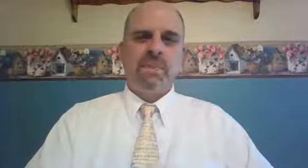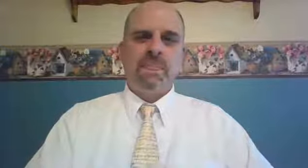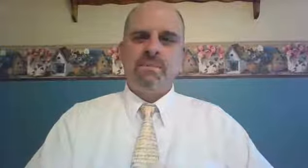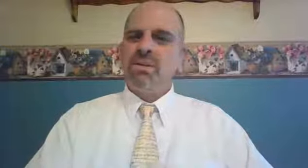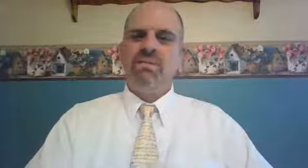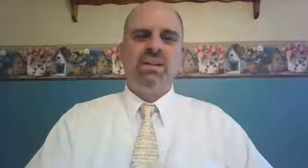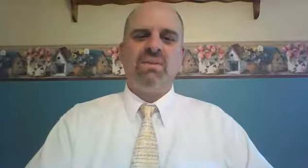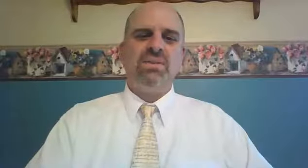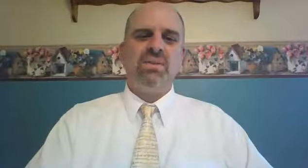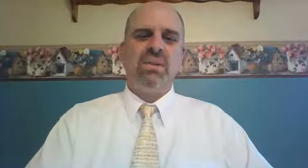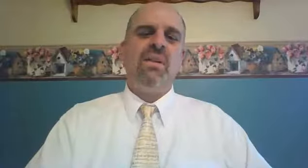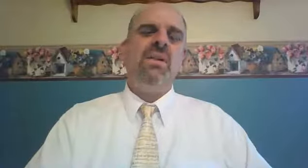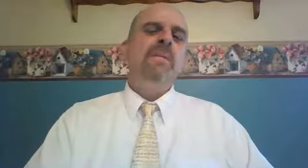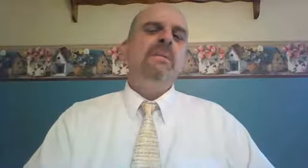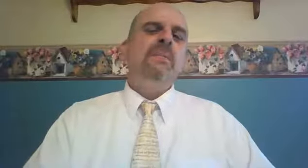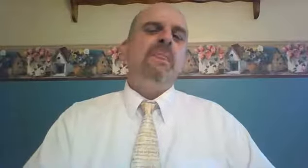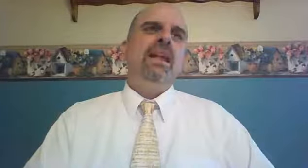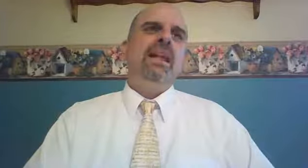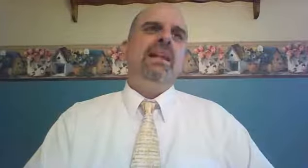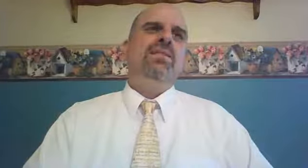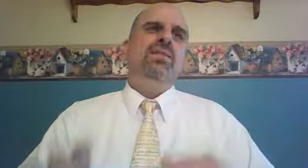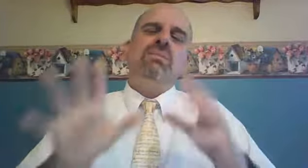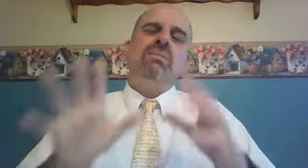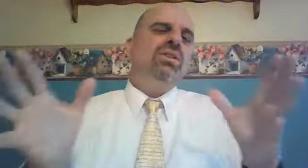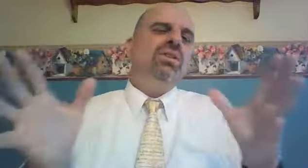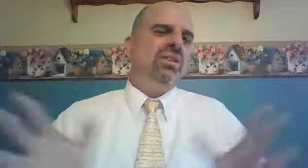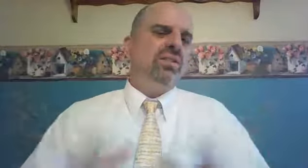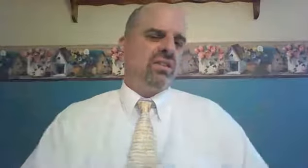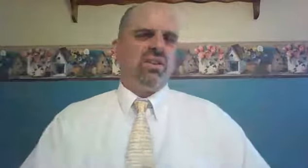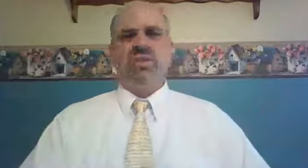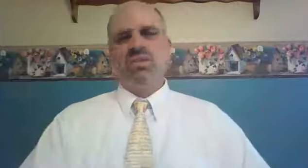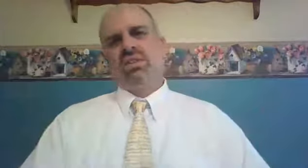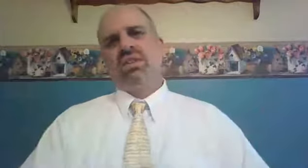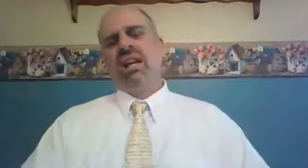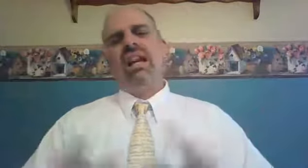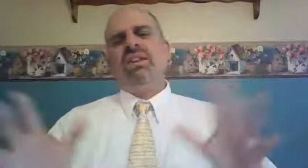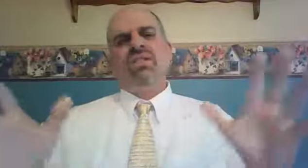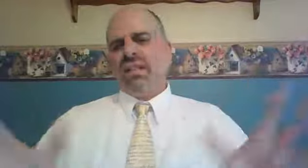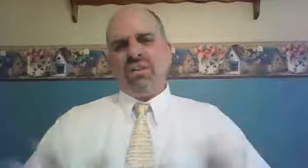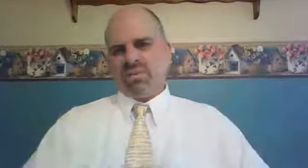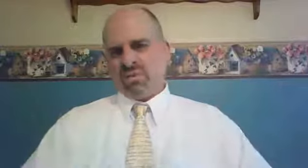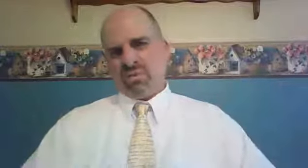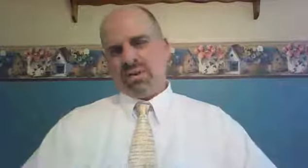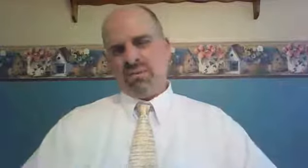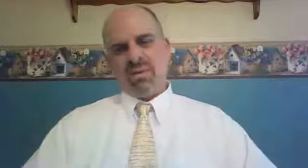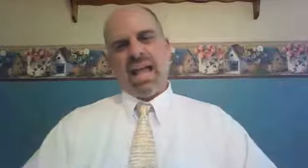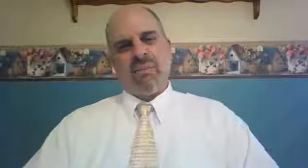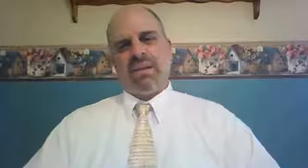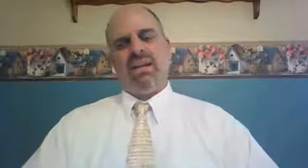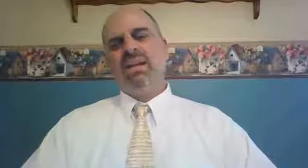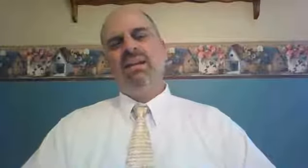beautiful love story. Now, there's more to this than just a nice love story with a happy ending.